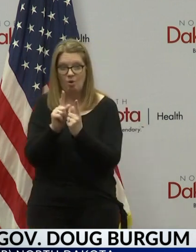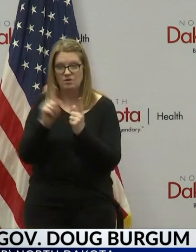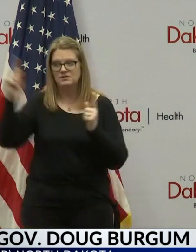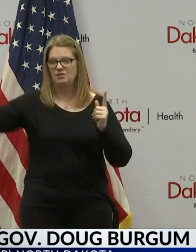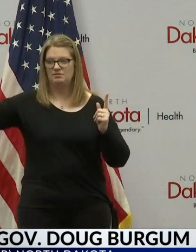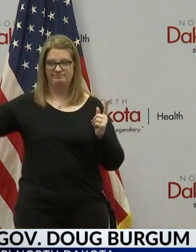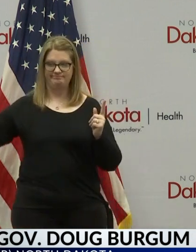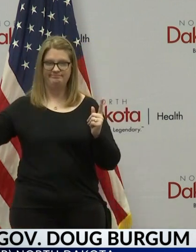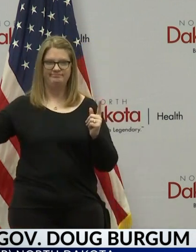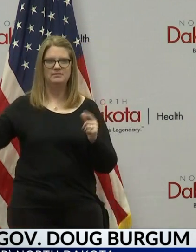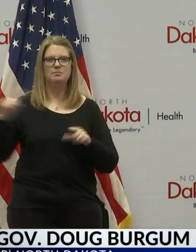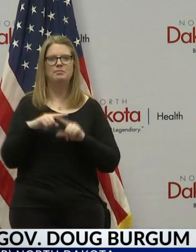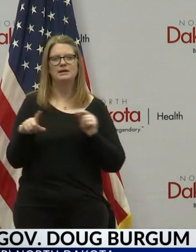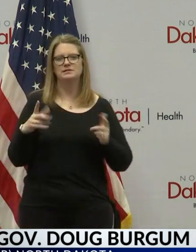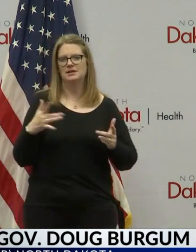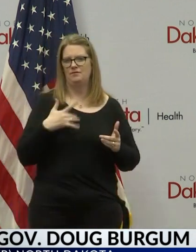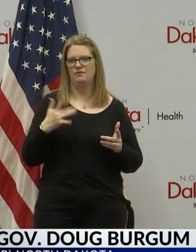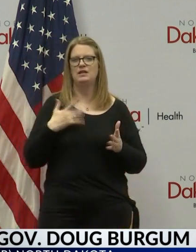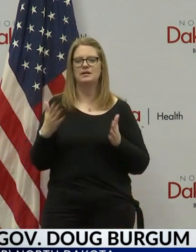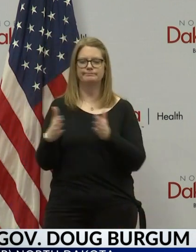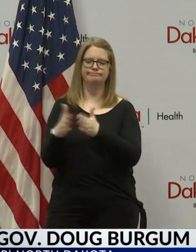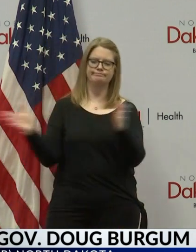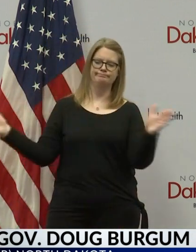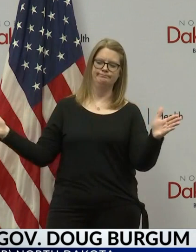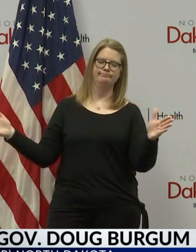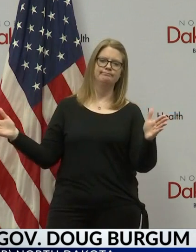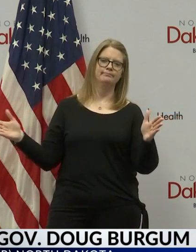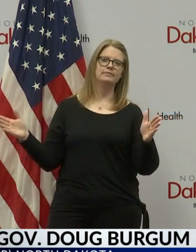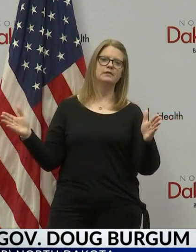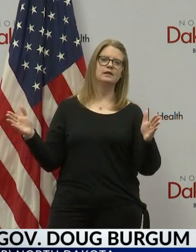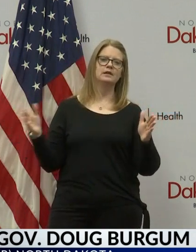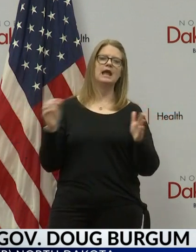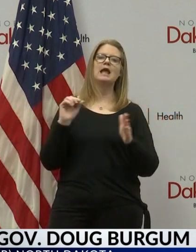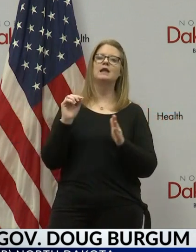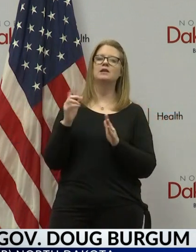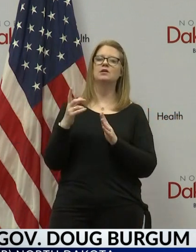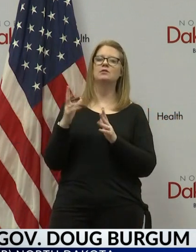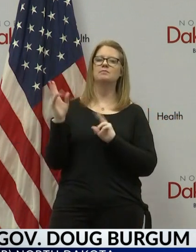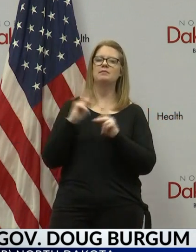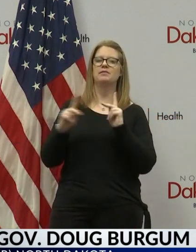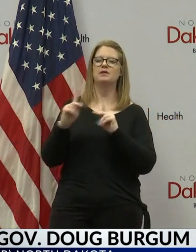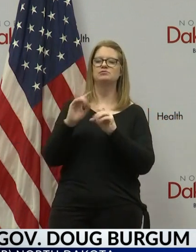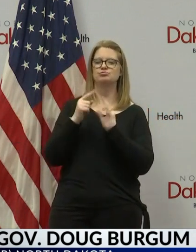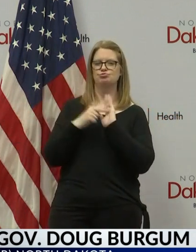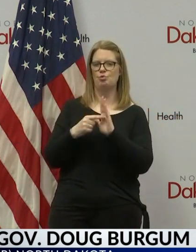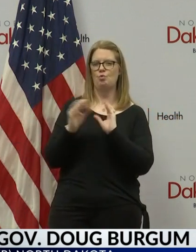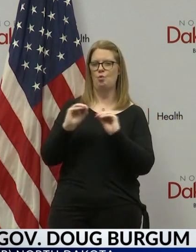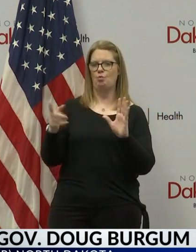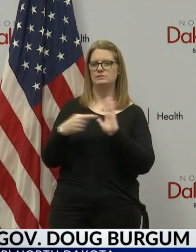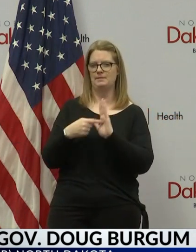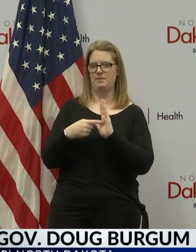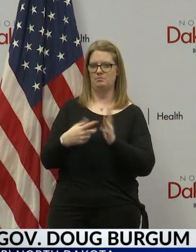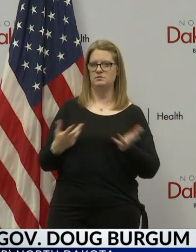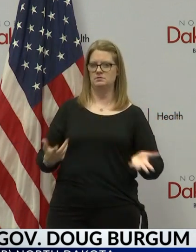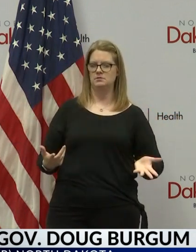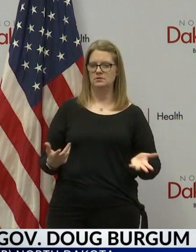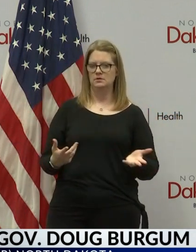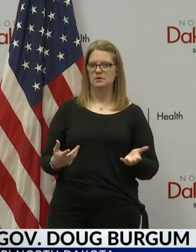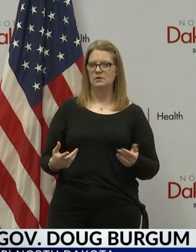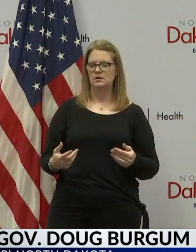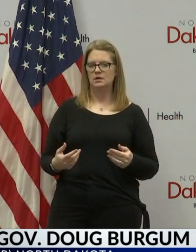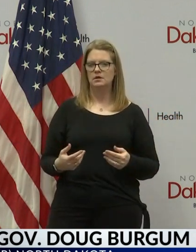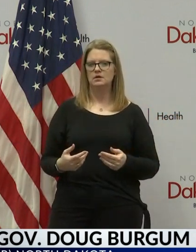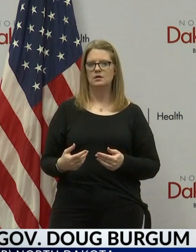to try to get a sense of some asymptomatic testing of people that weren't there. We do